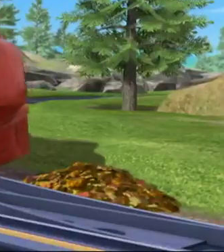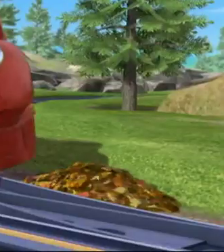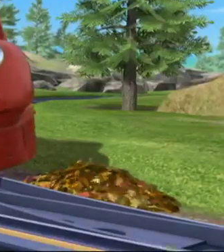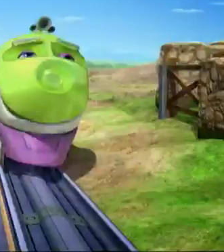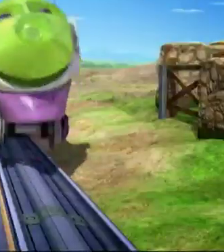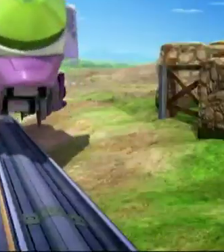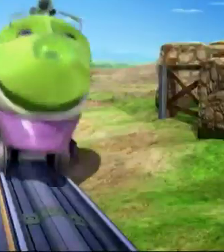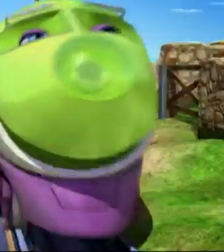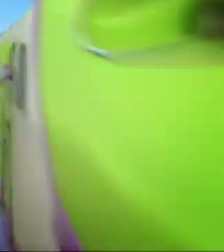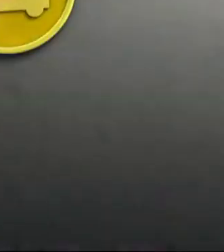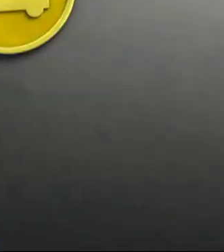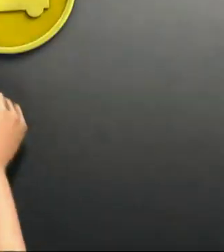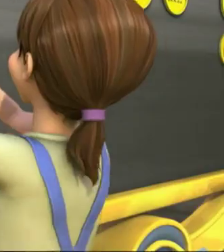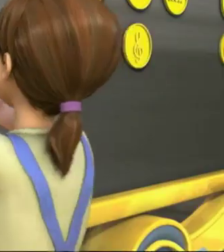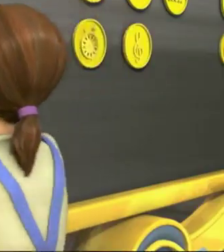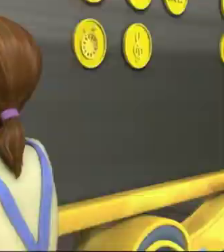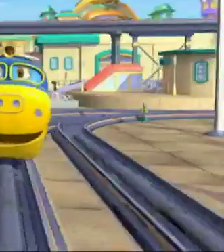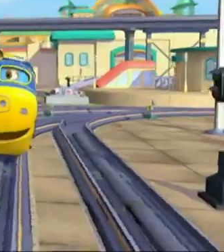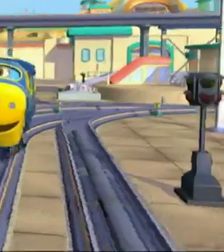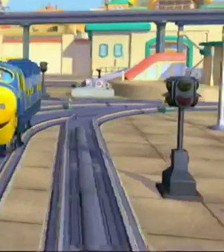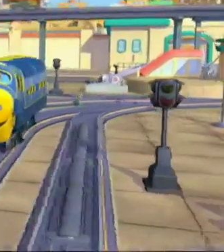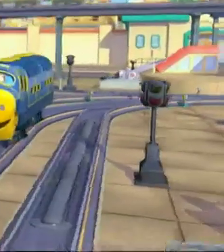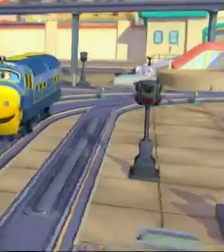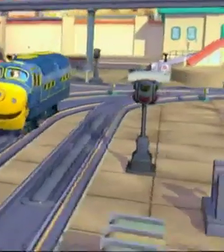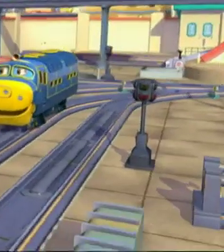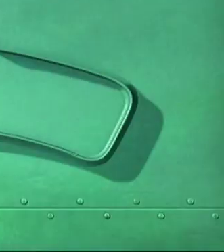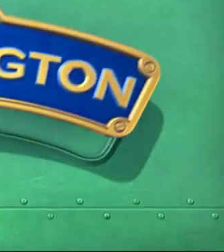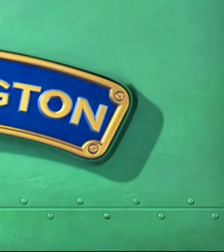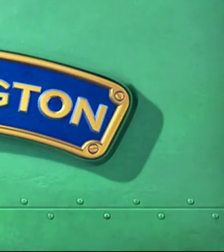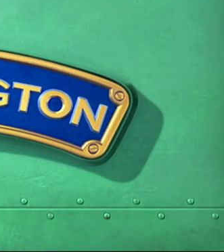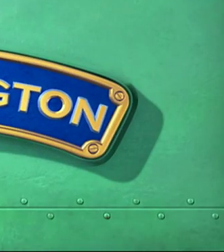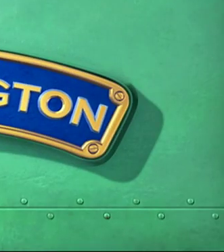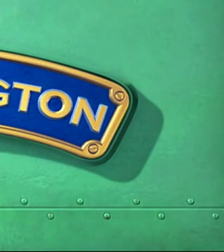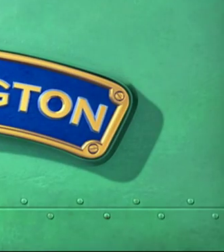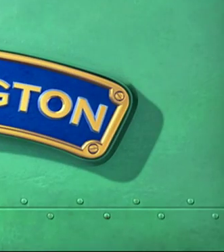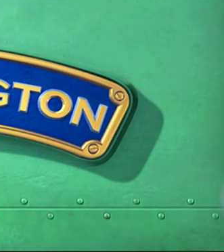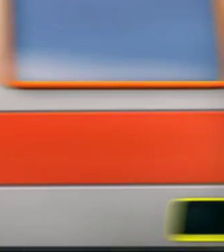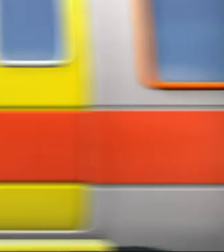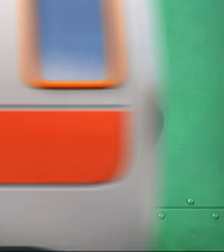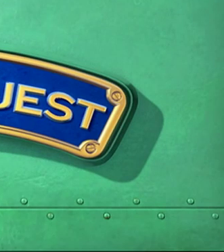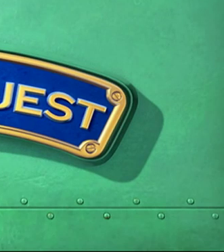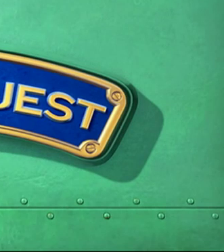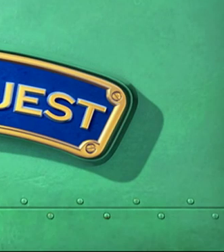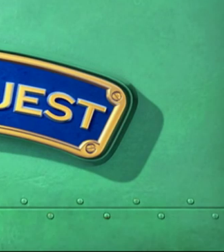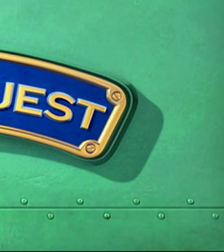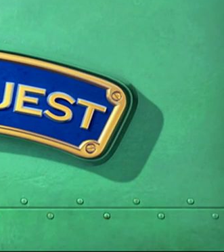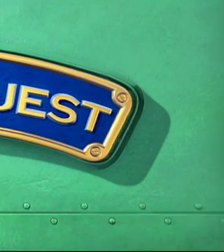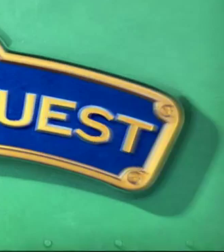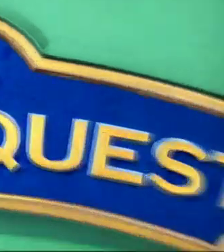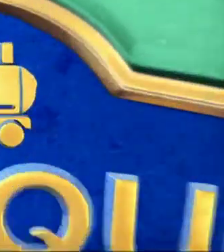Duggington Duggington Duggington Duggington Bugs West